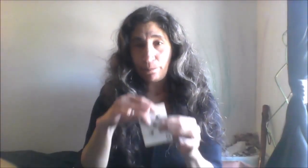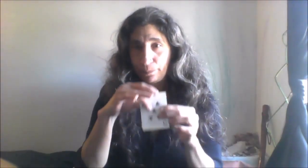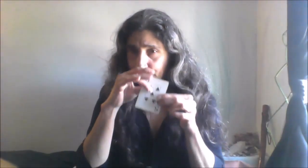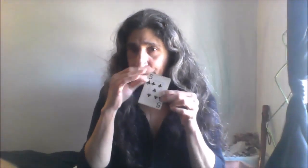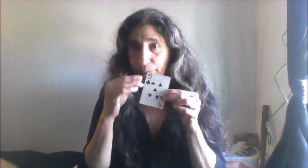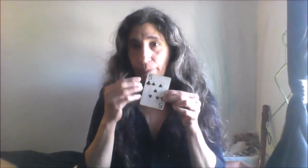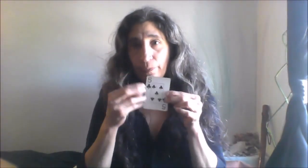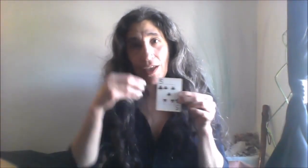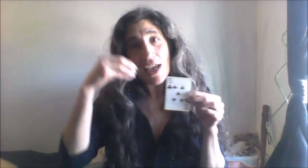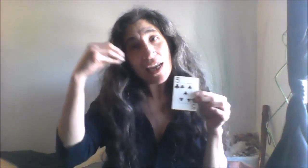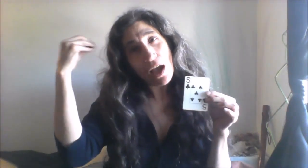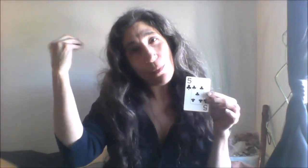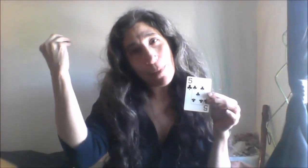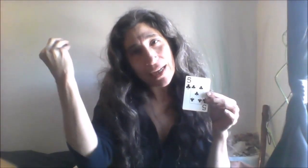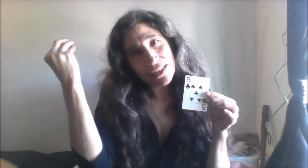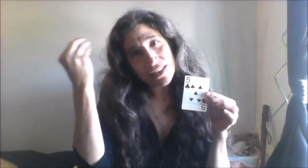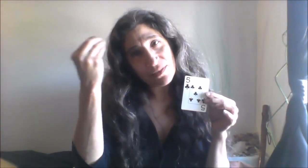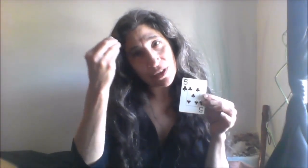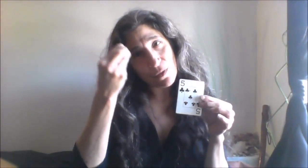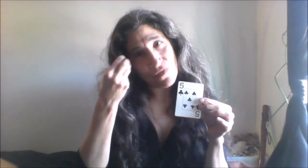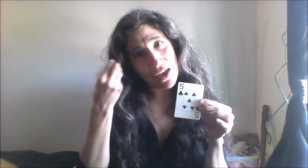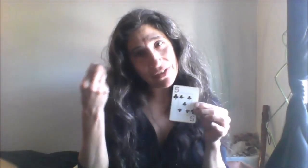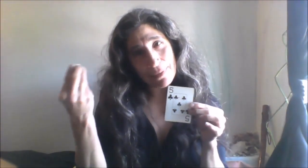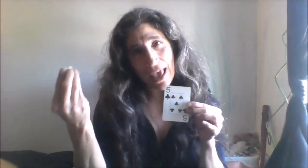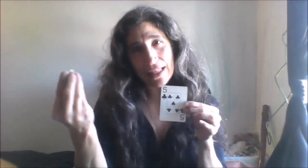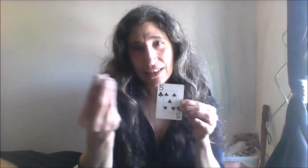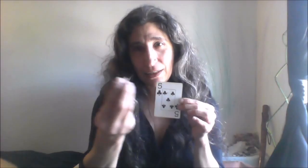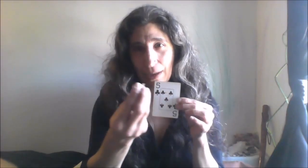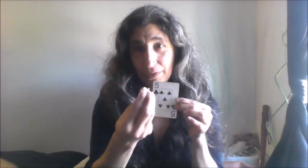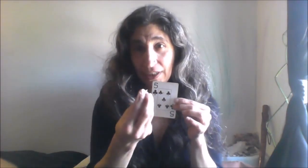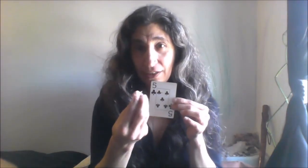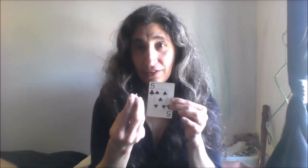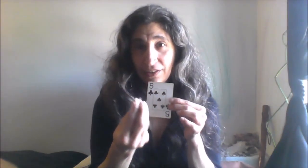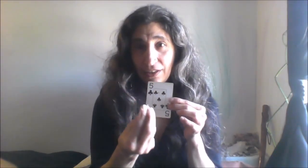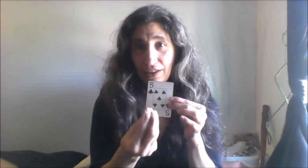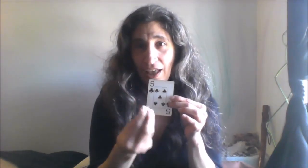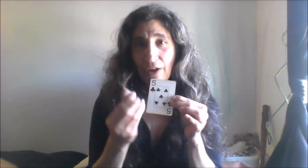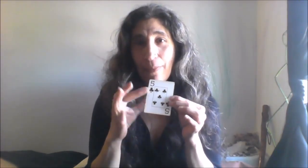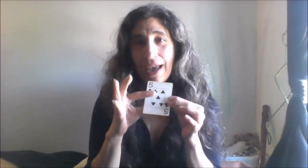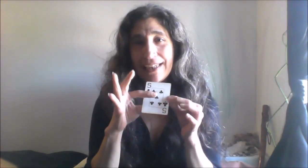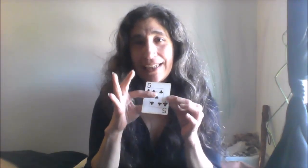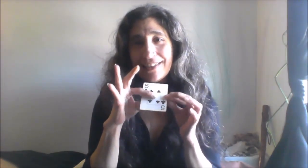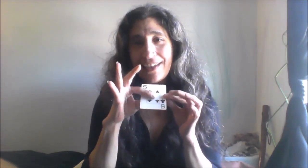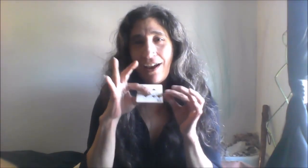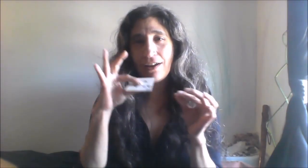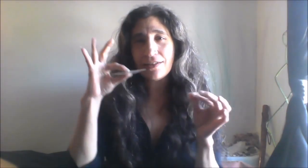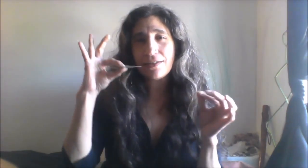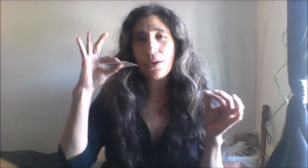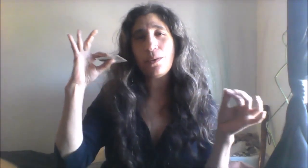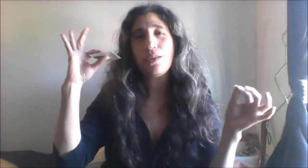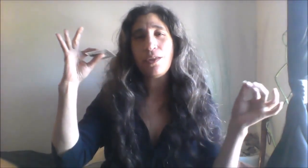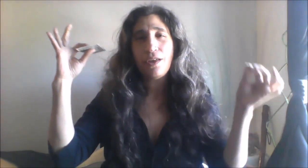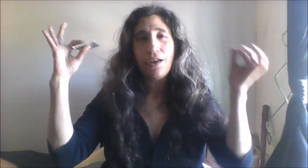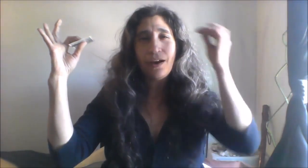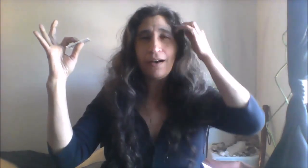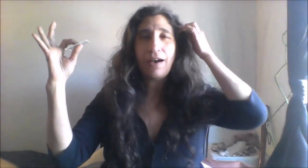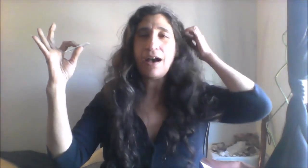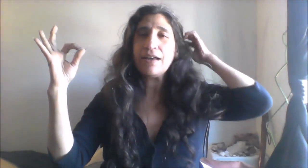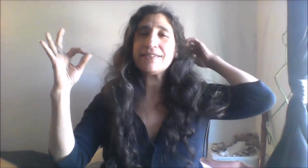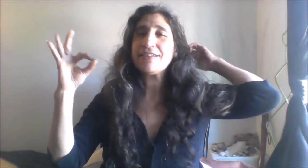unfold in a lovely way for us let's see what the animal oracles can add okay we have the